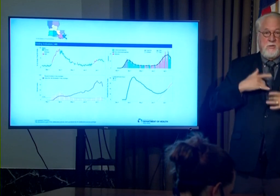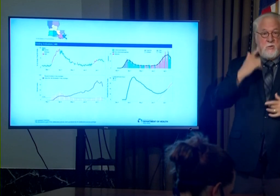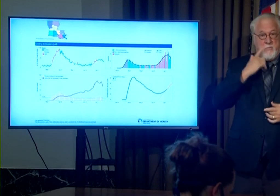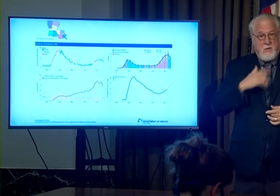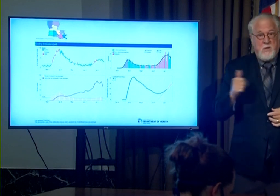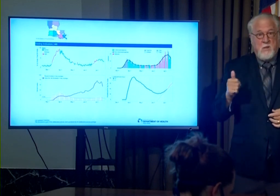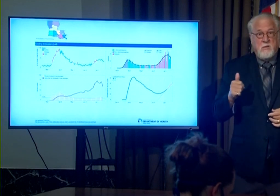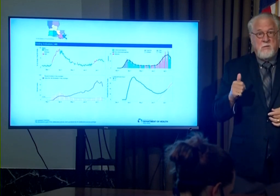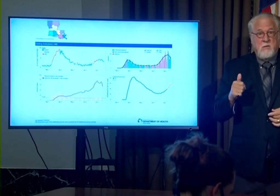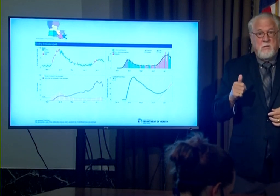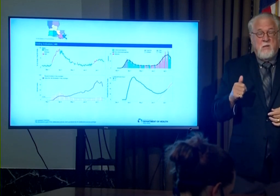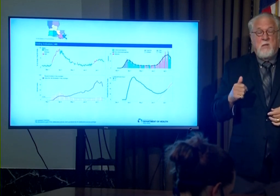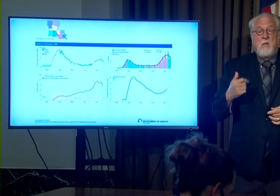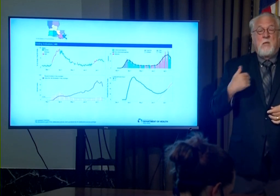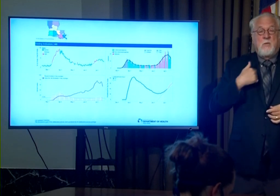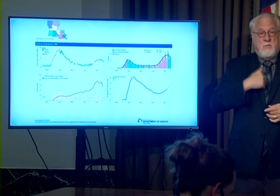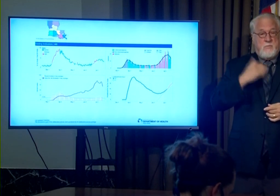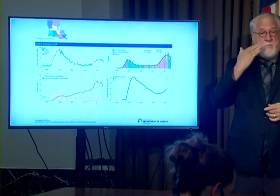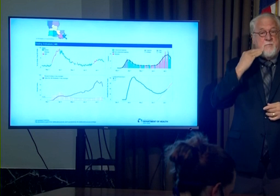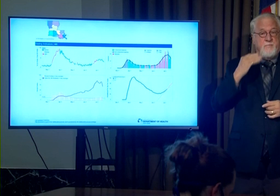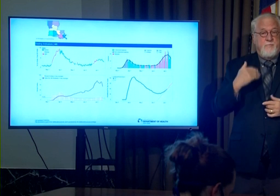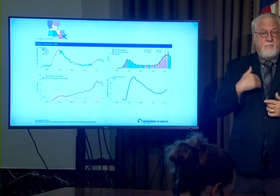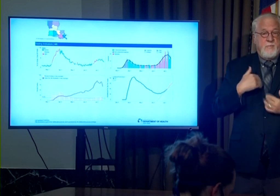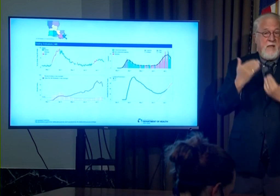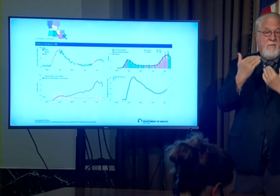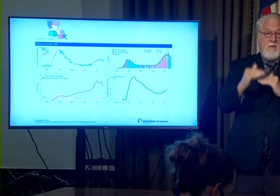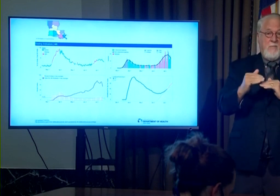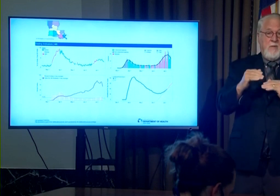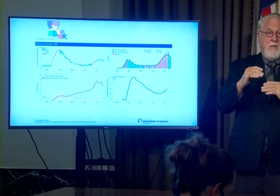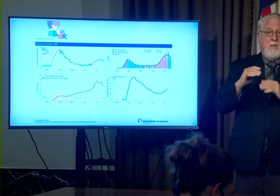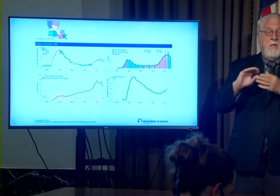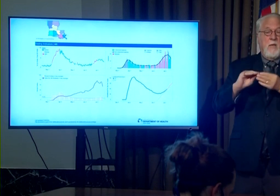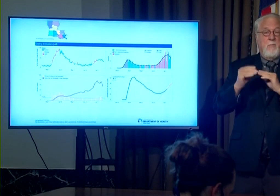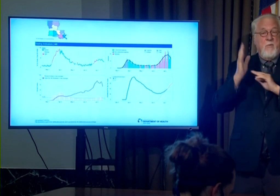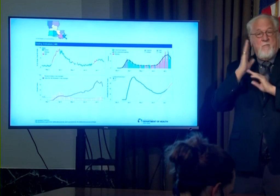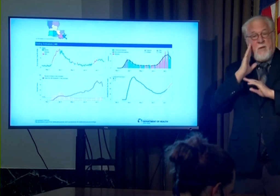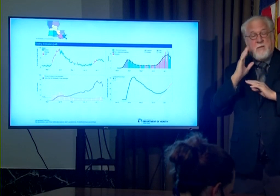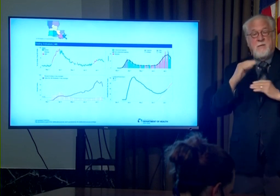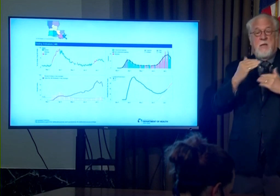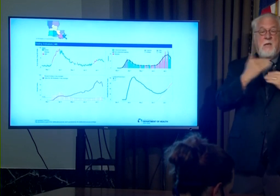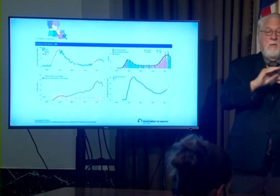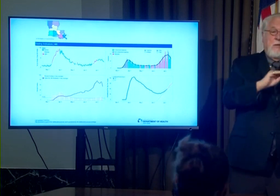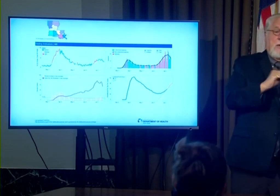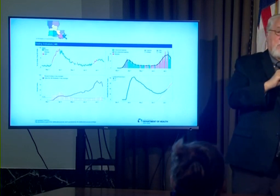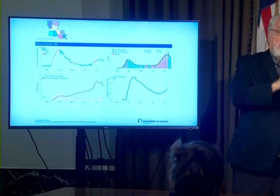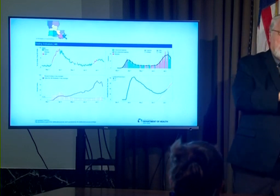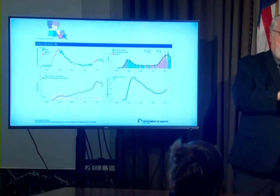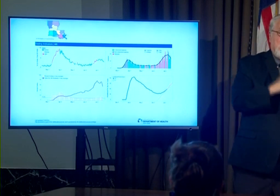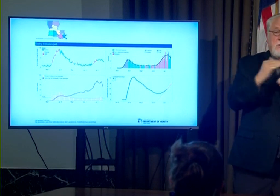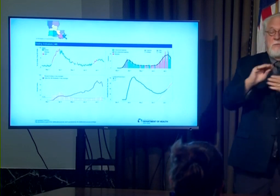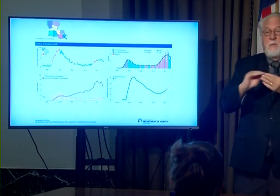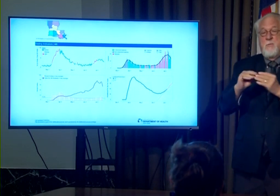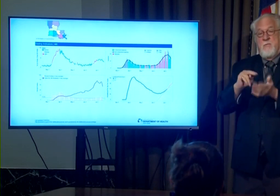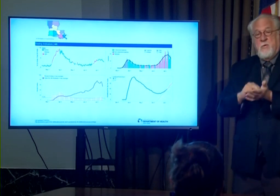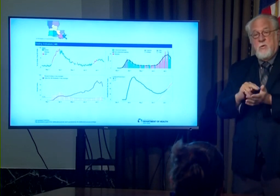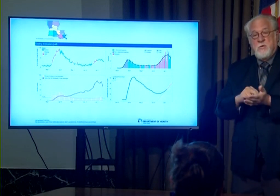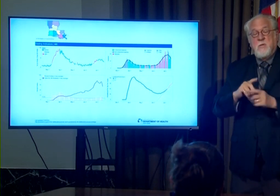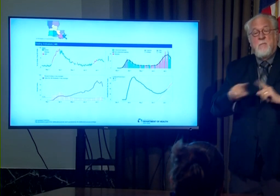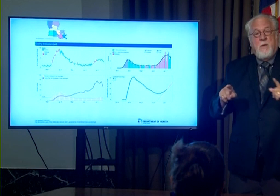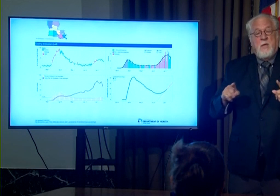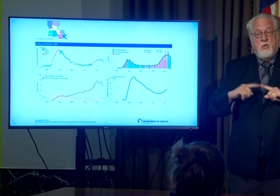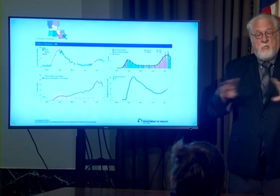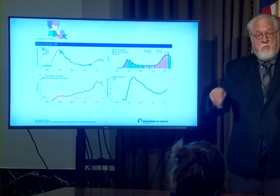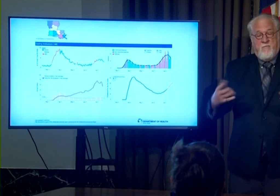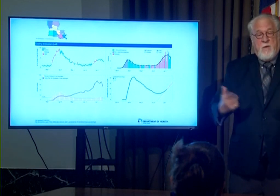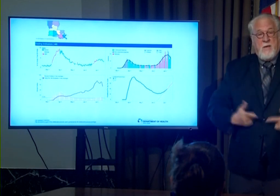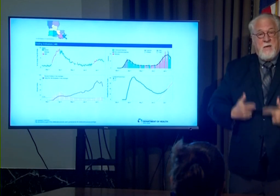we know that there are only so many beds there's only so many nurses and doctors and so forth and the ability to provide life